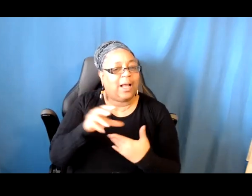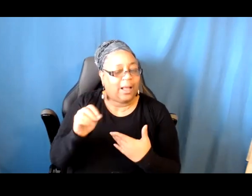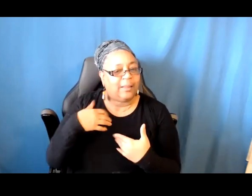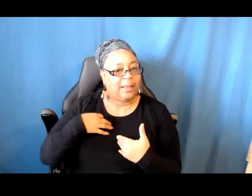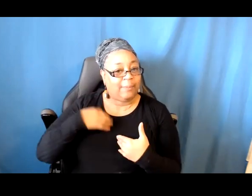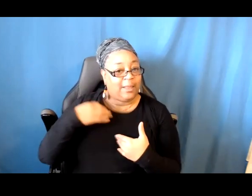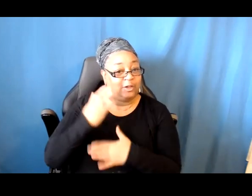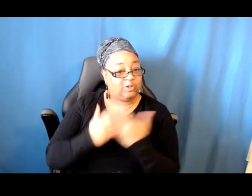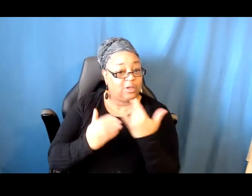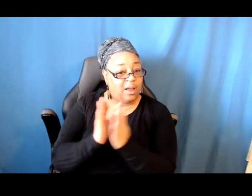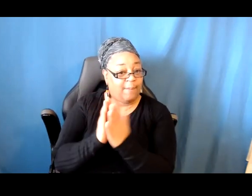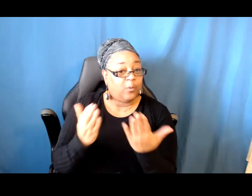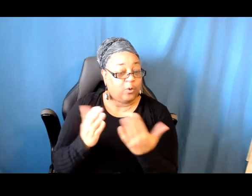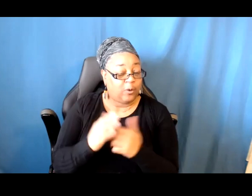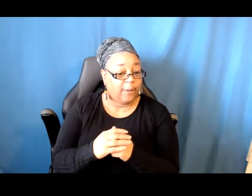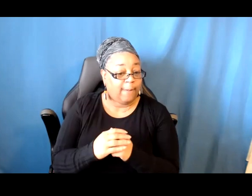Let's see.